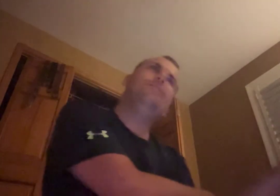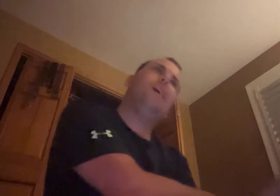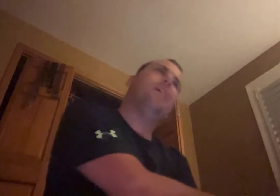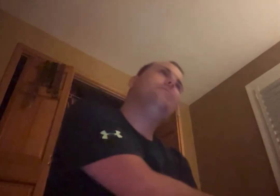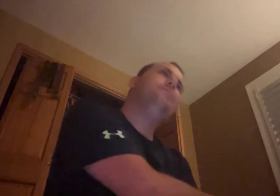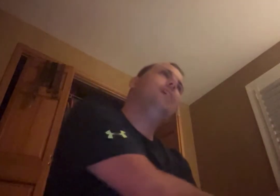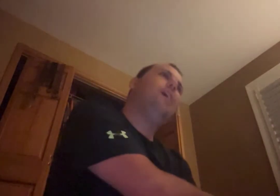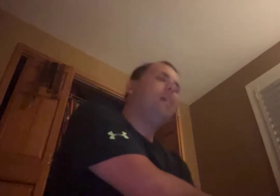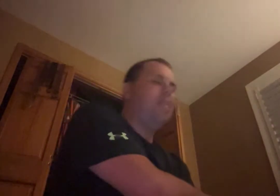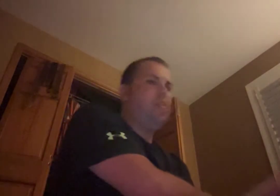two